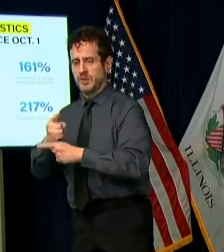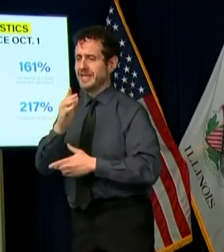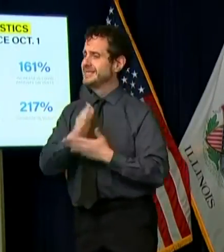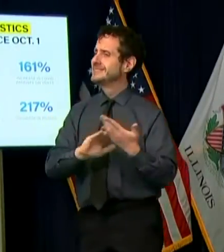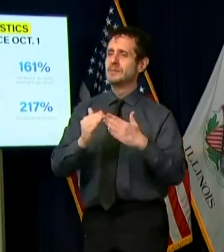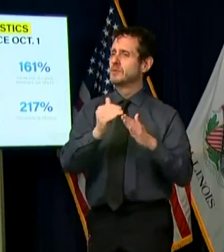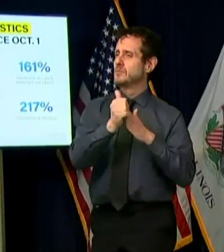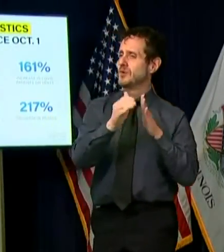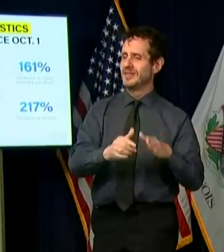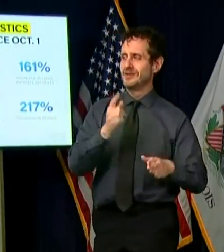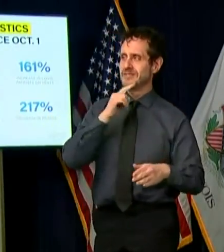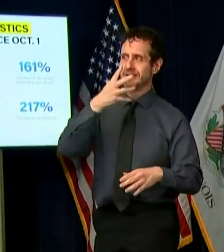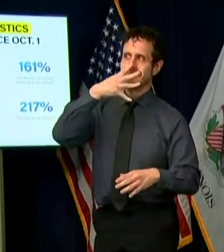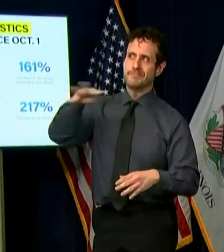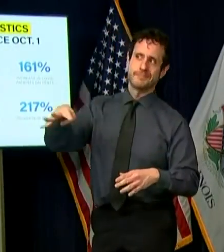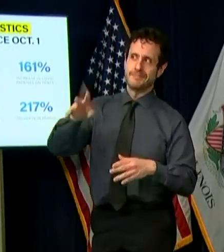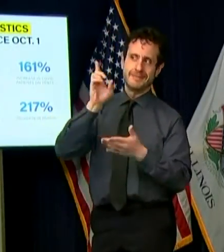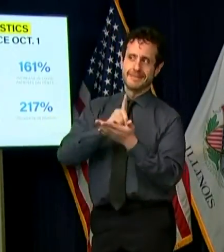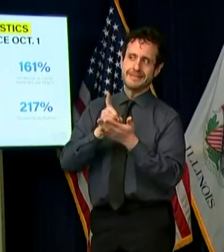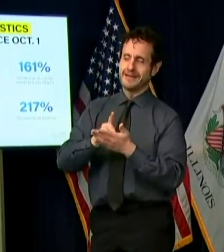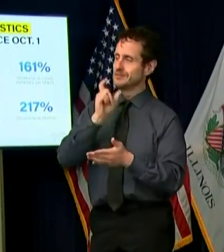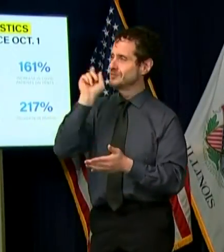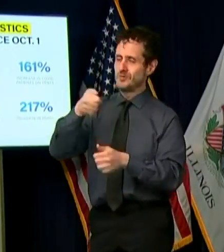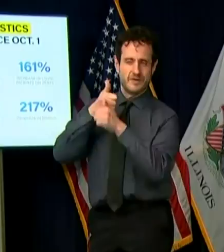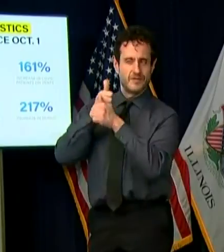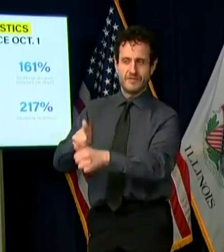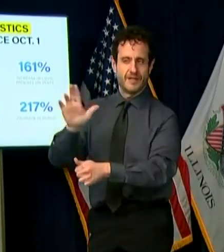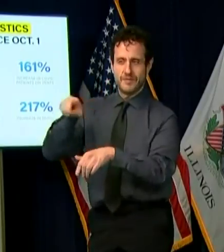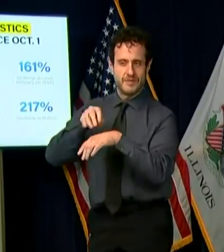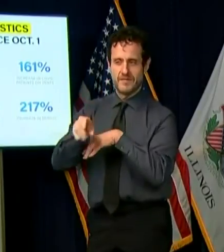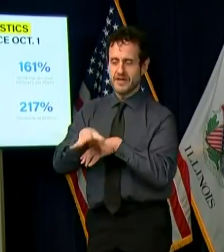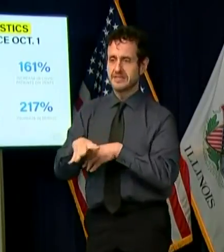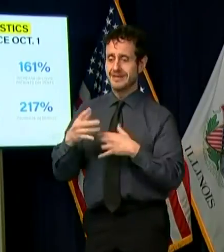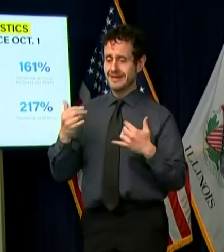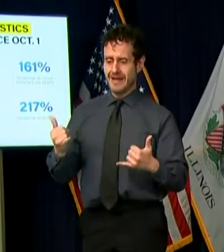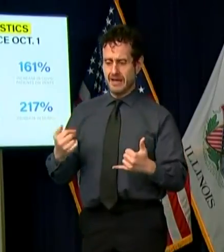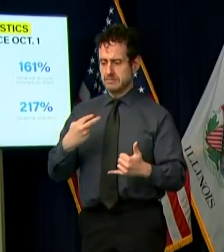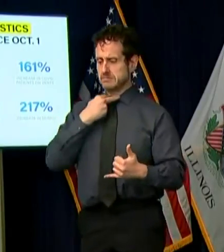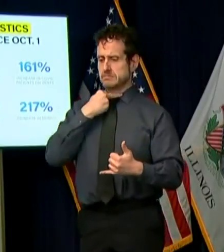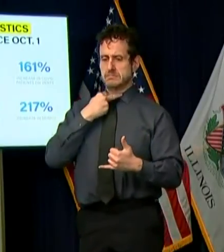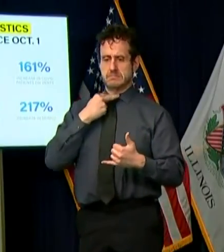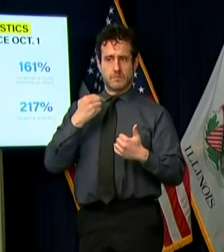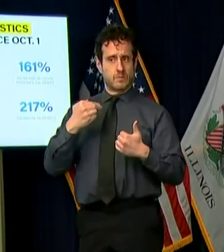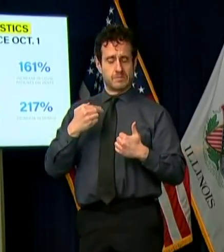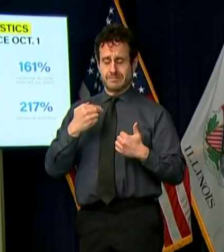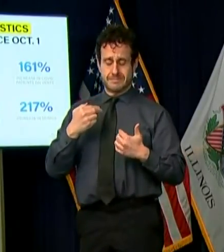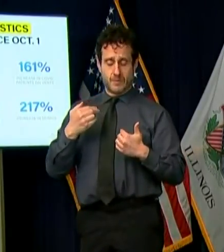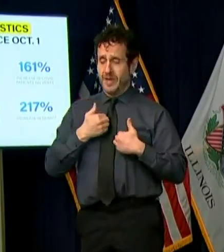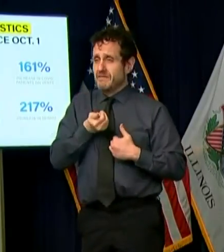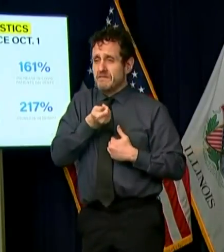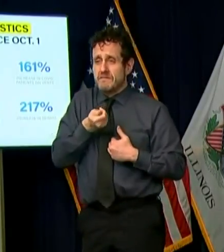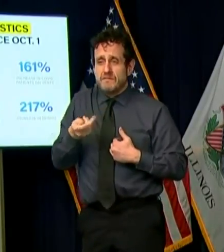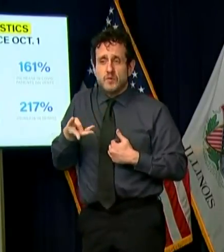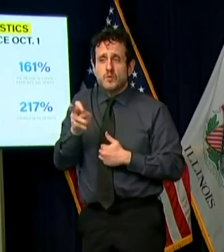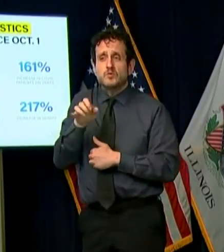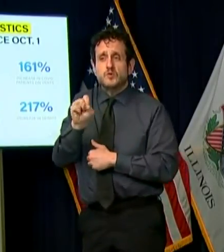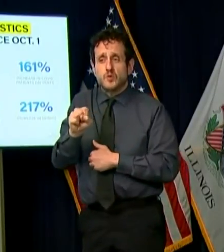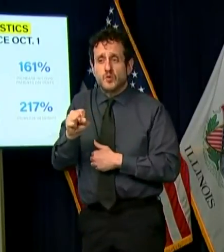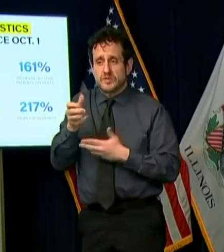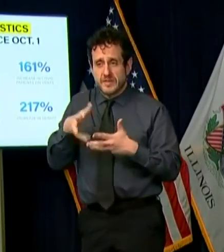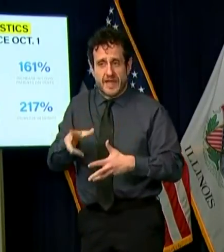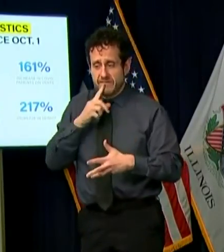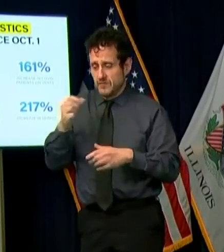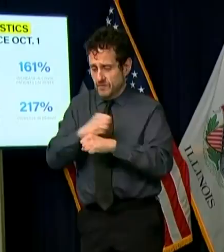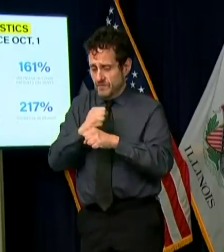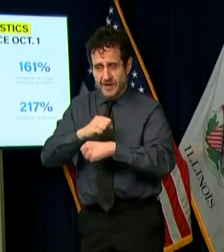to listen to the doctors, we are left with not many tools left in our toolbox to fight this. The numbers